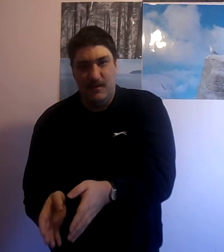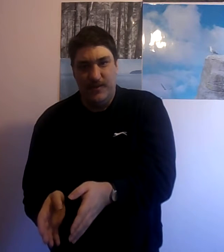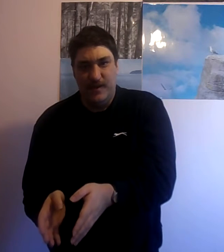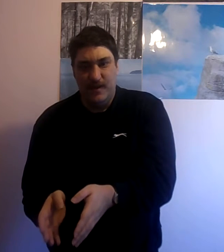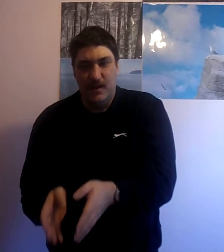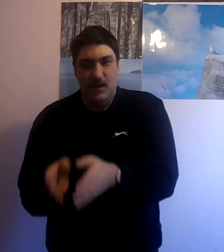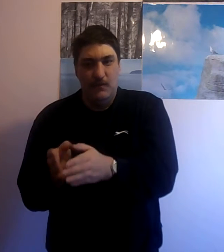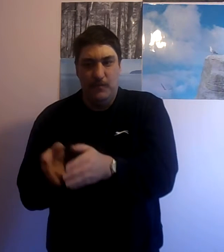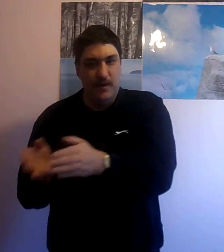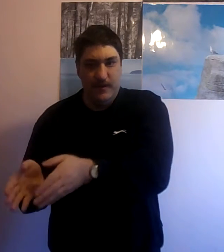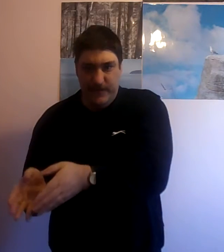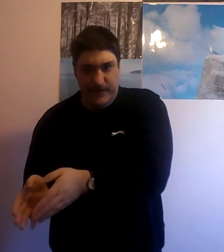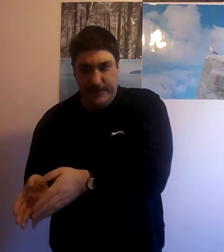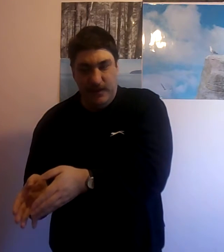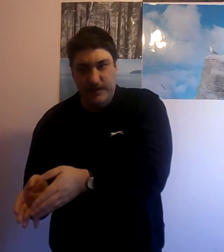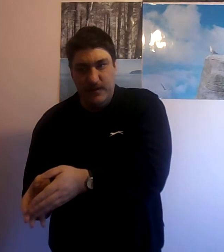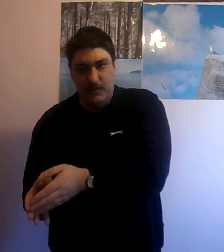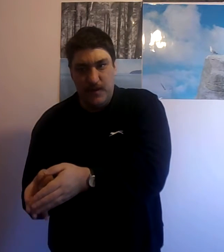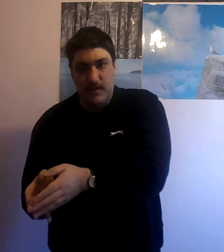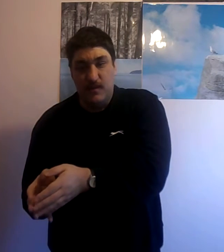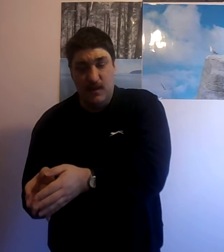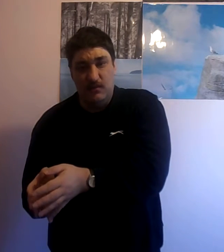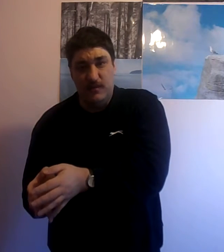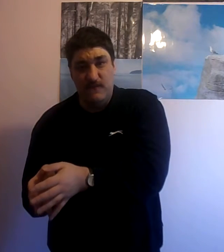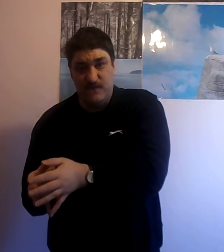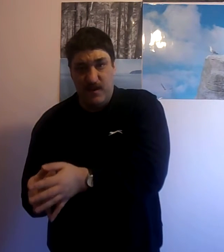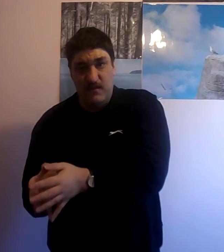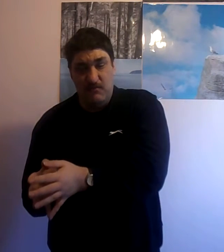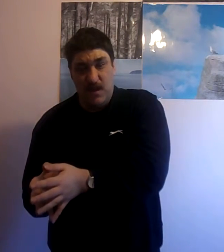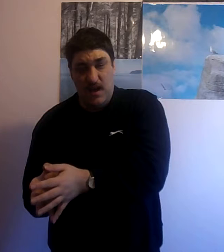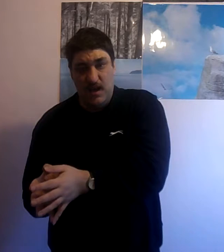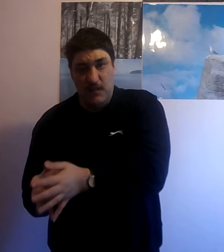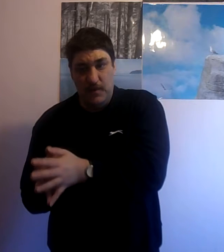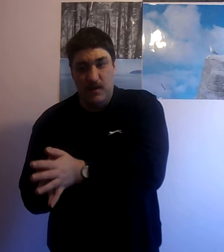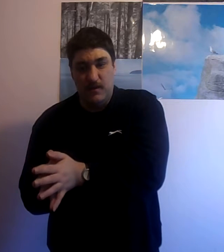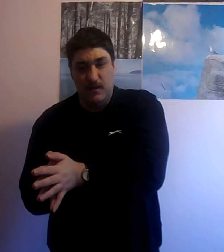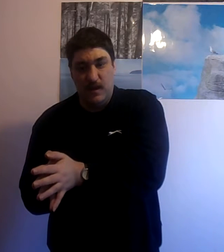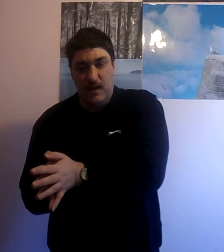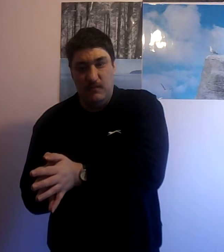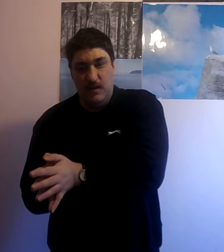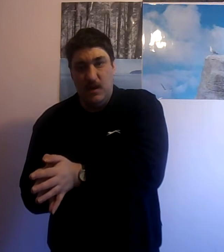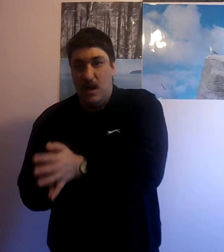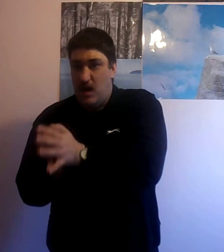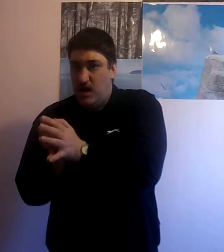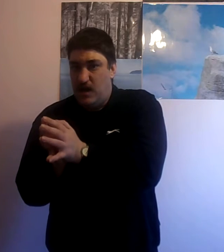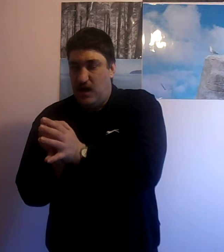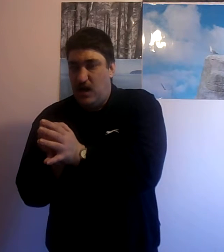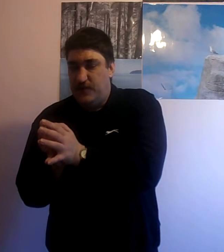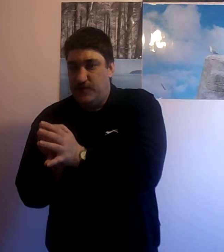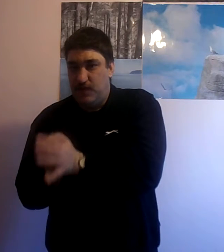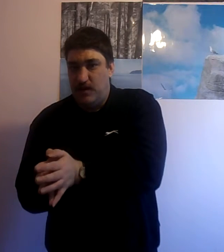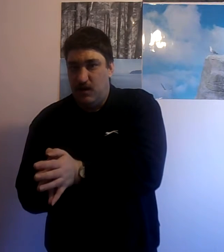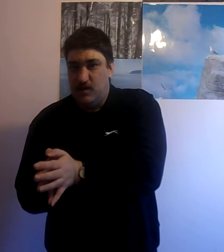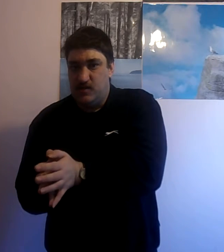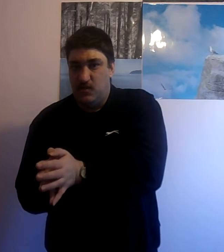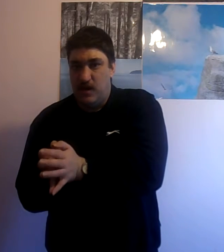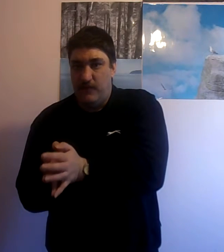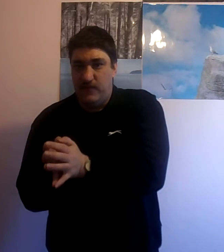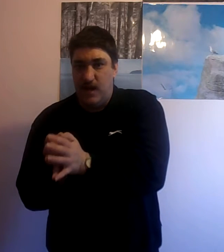Zelda but Zelda princess Zelda very rarely appears in the game and to my knowledge we have yet